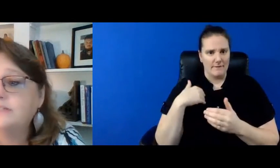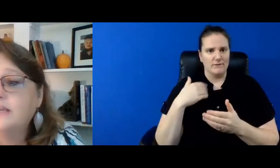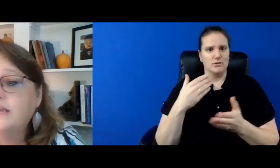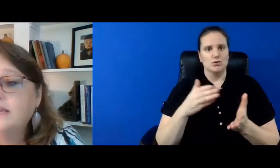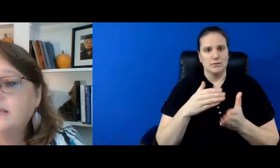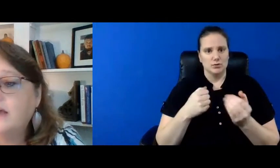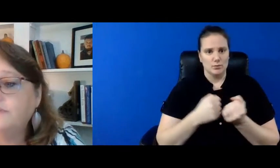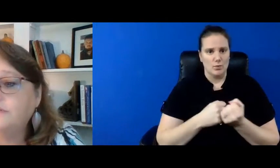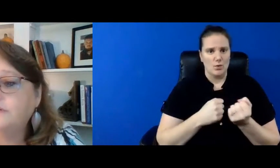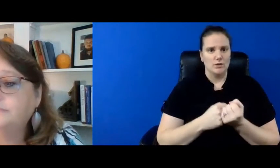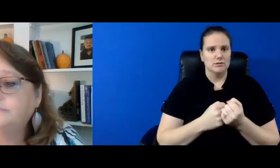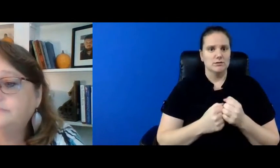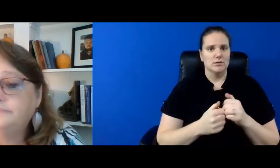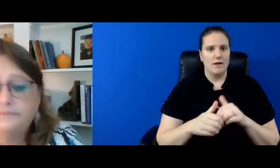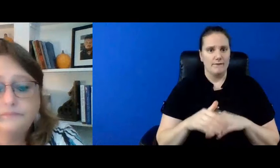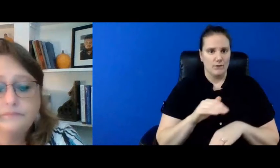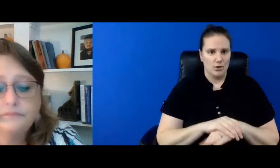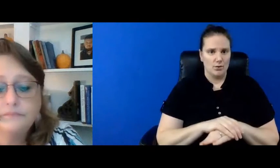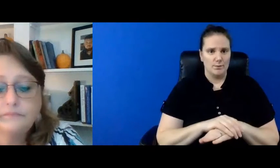supports covered